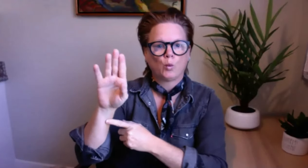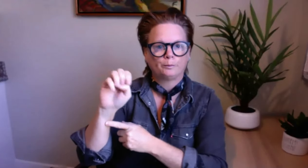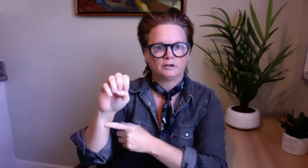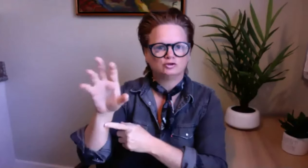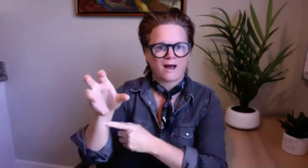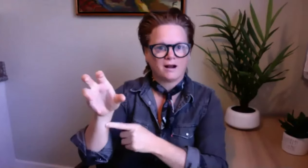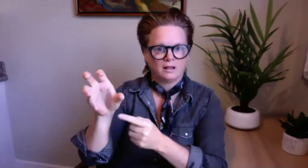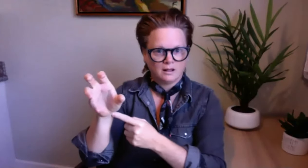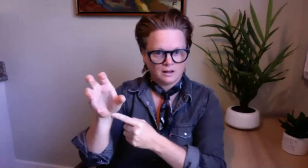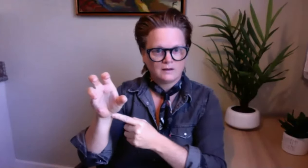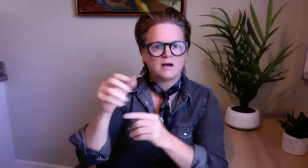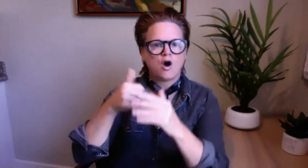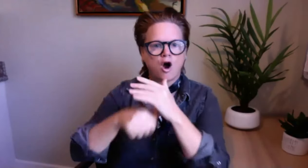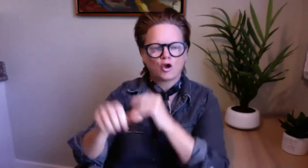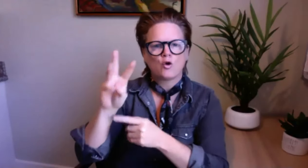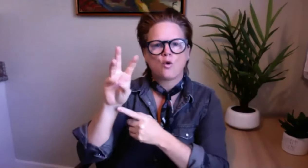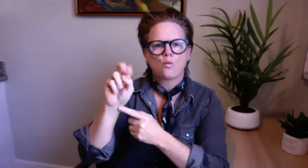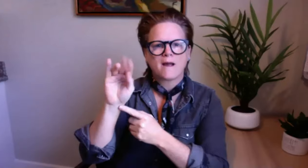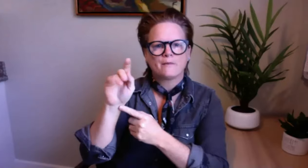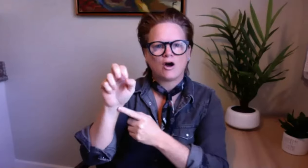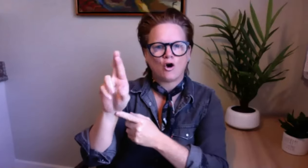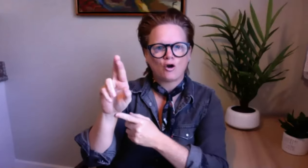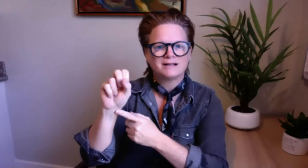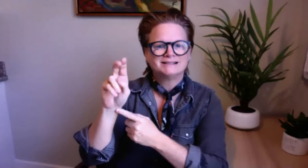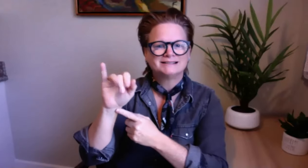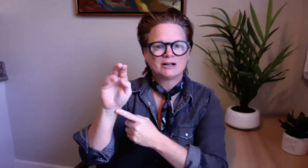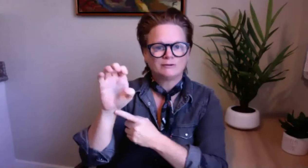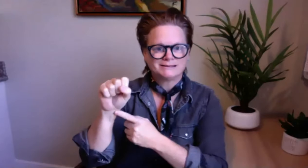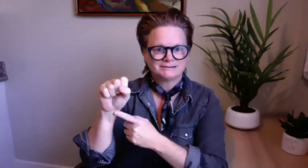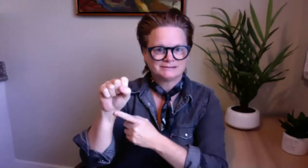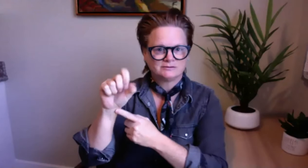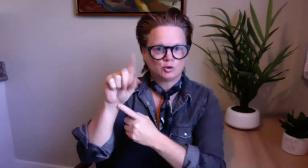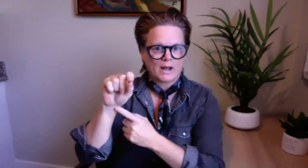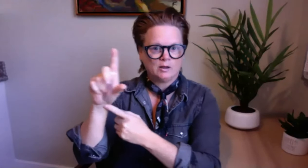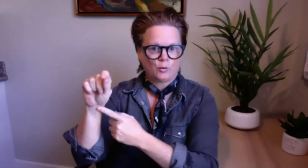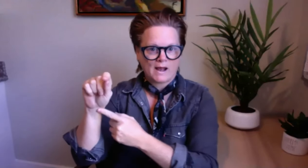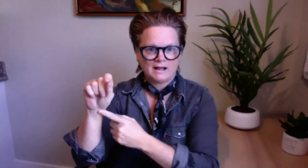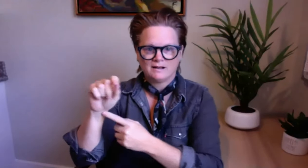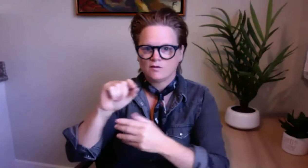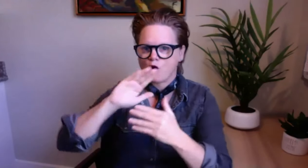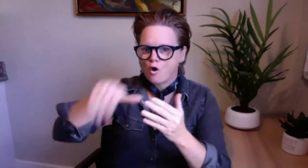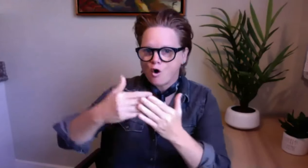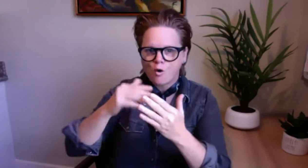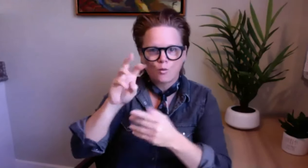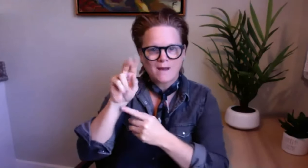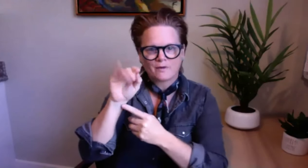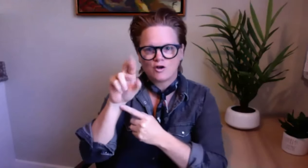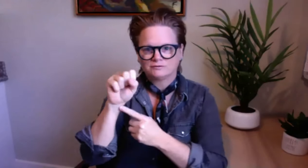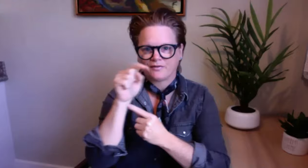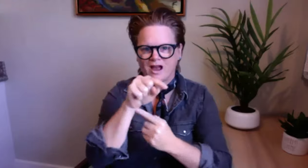are going to be on our outreach youtube channel under webinar series 2020.